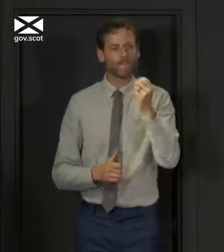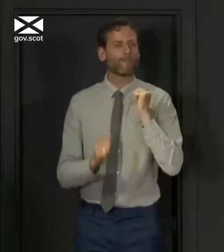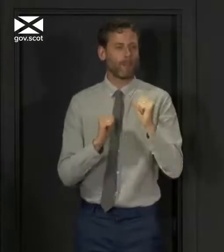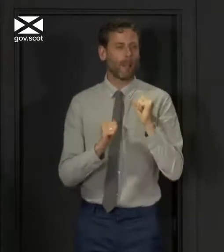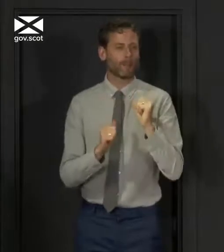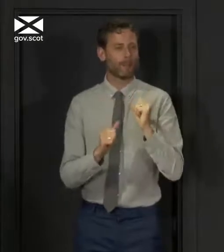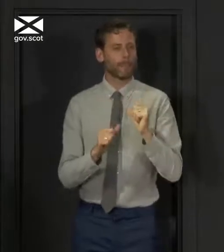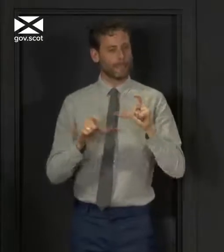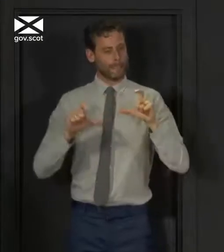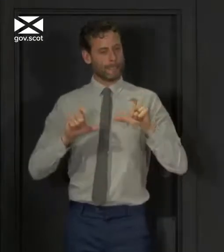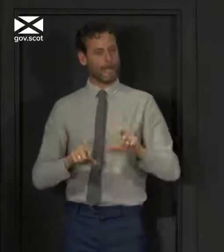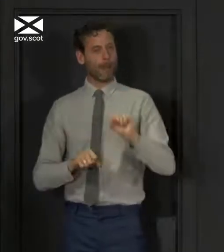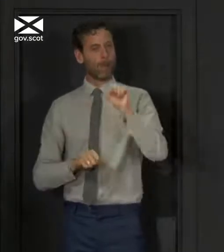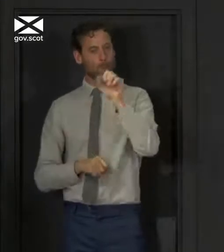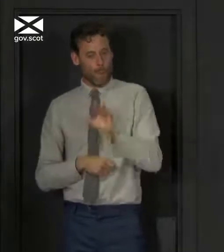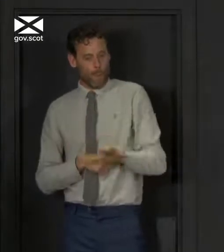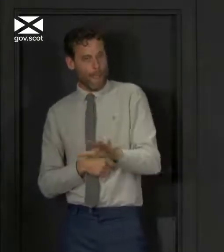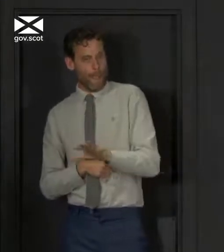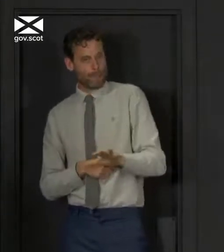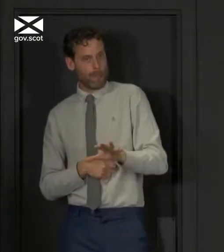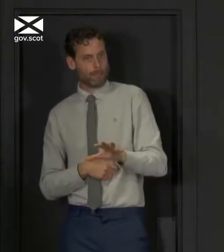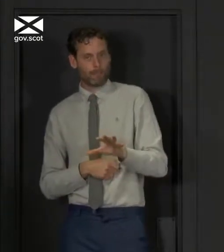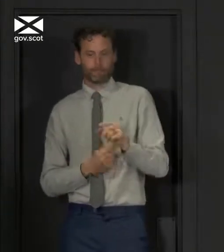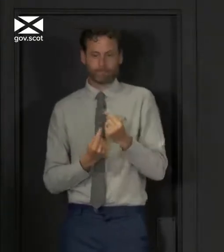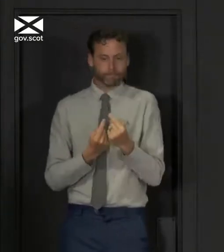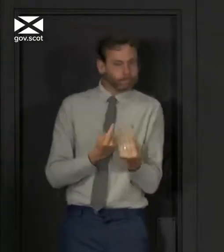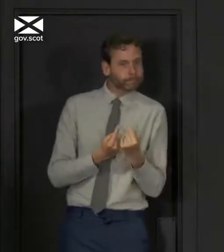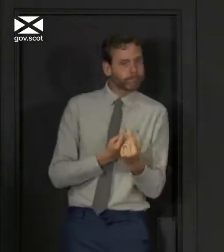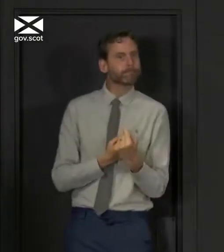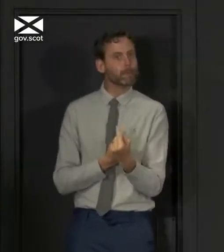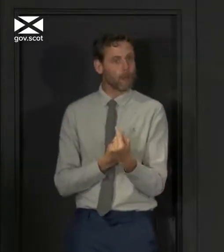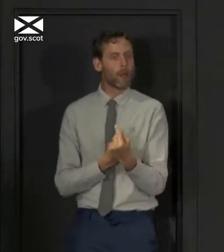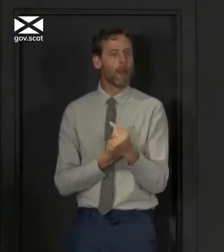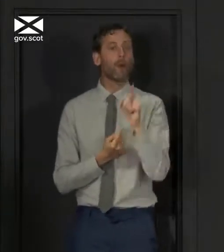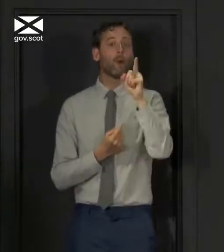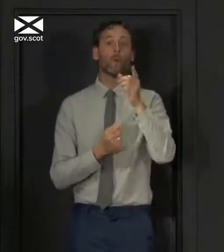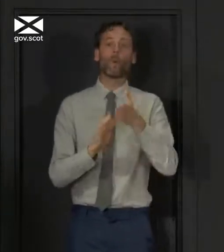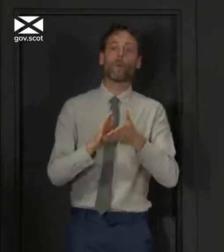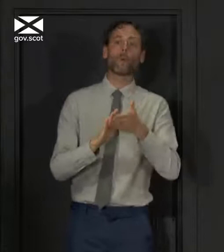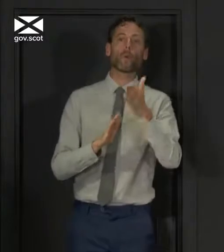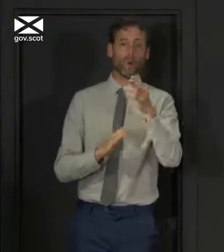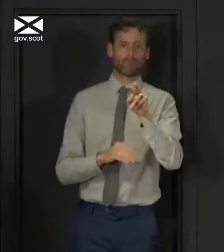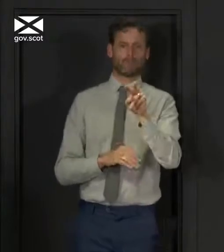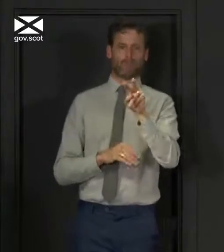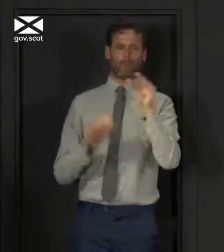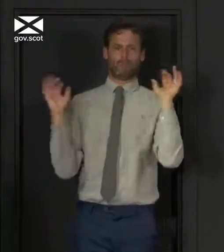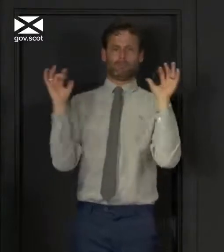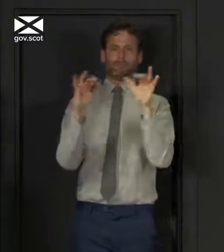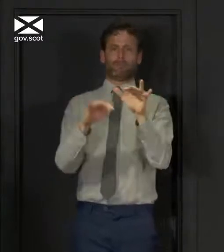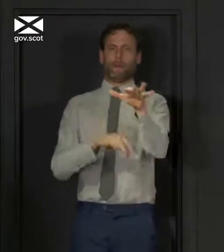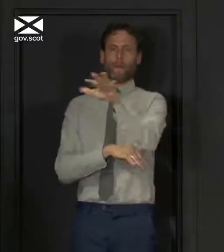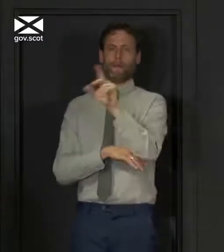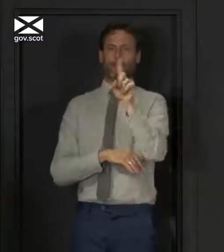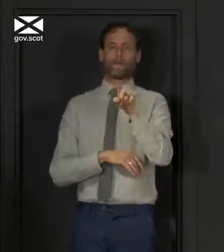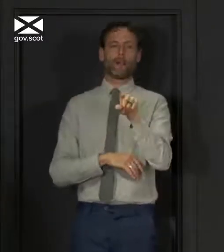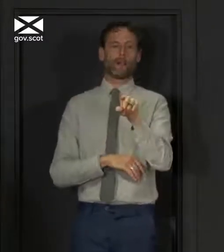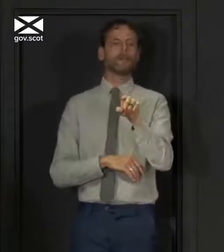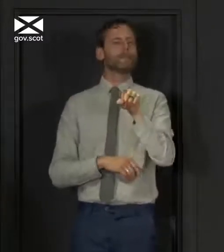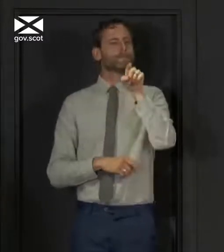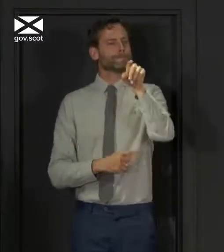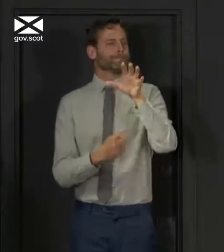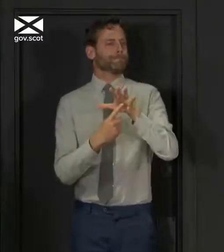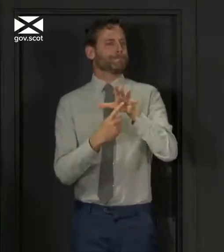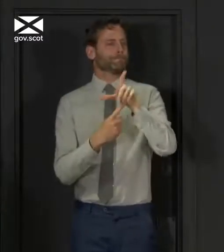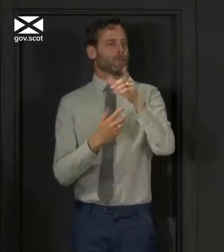community or very near to your local community. And if you go somewhere and you find there is a big crowd of people there, then for your own